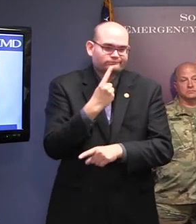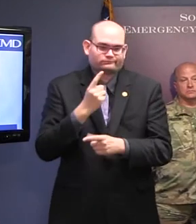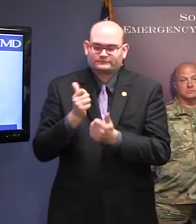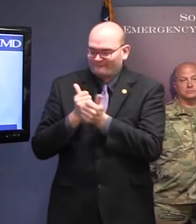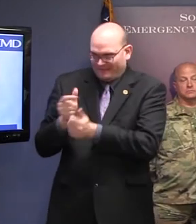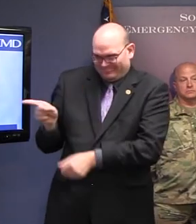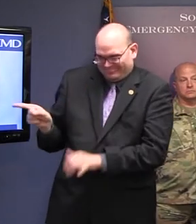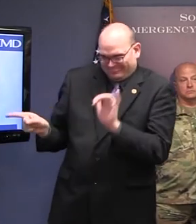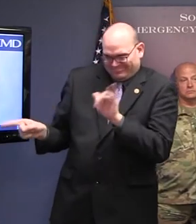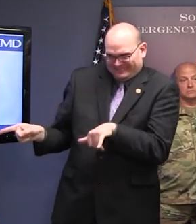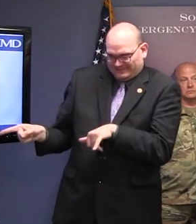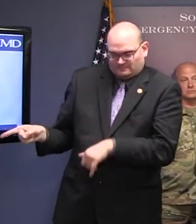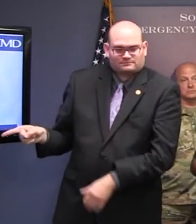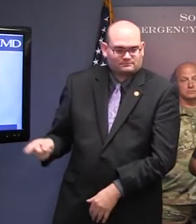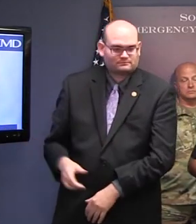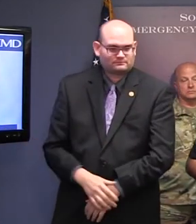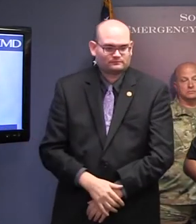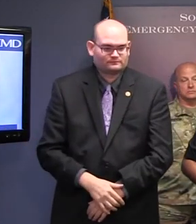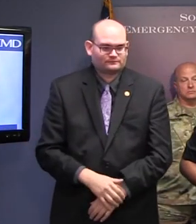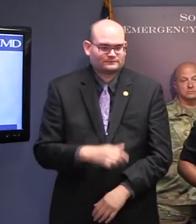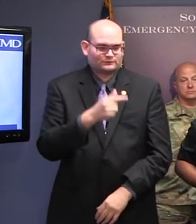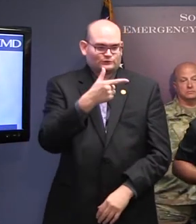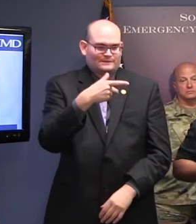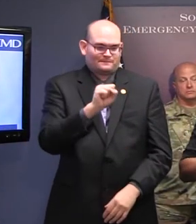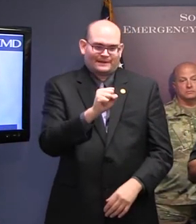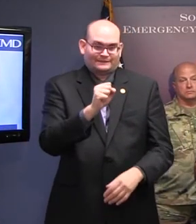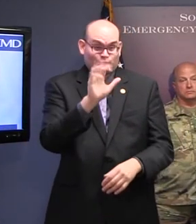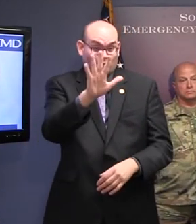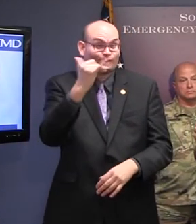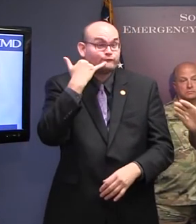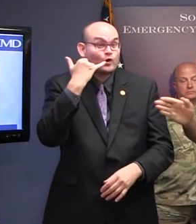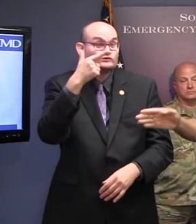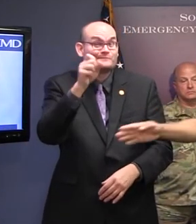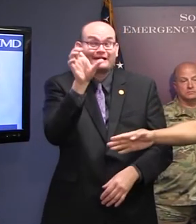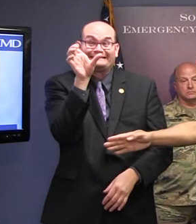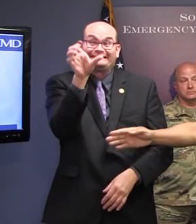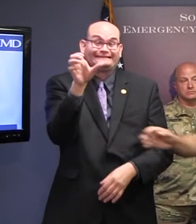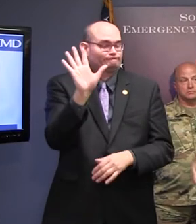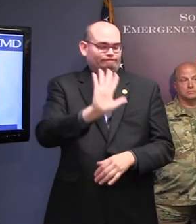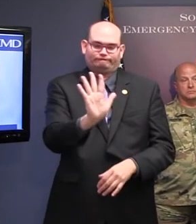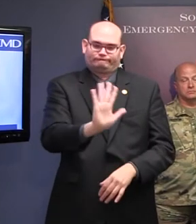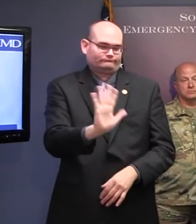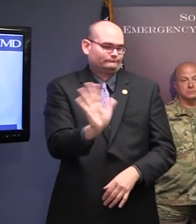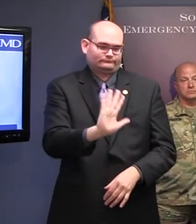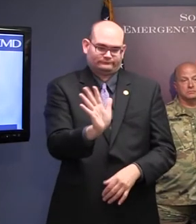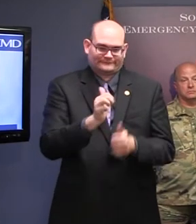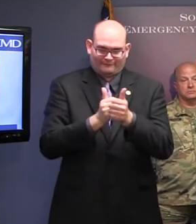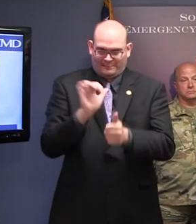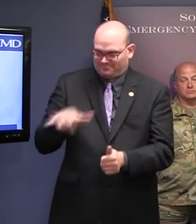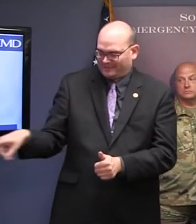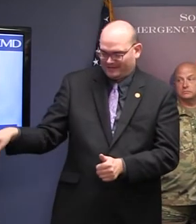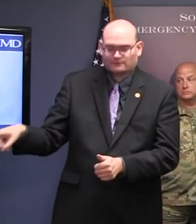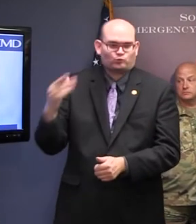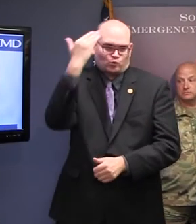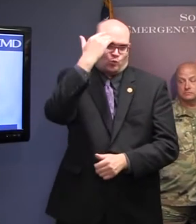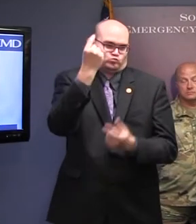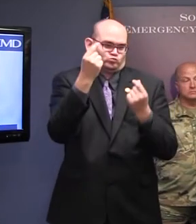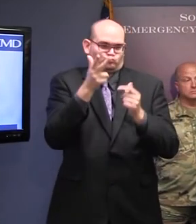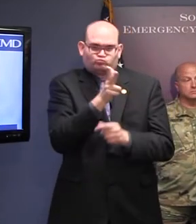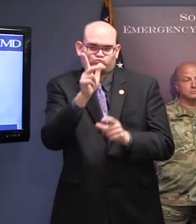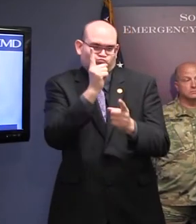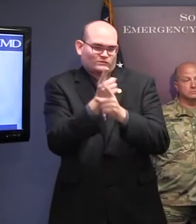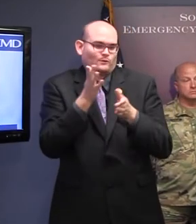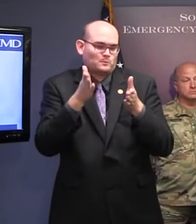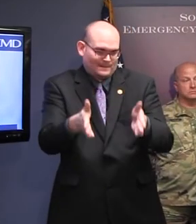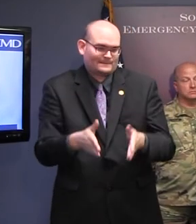you to an area that is not designated as an evacuation route, so please follow the evacuation sign and not